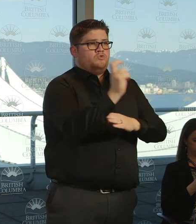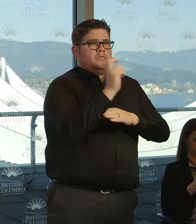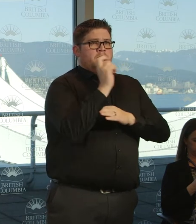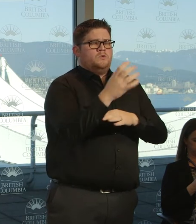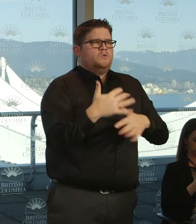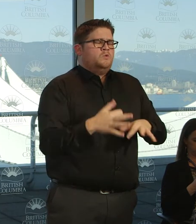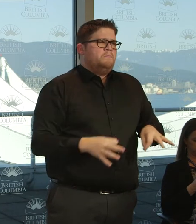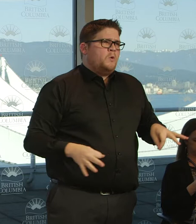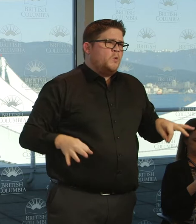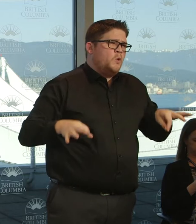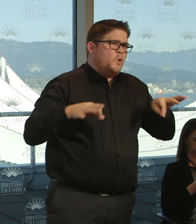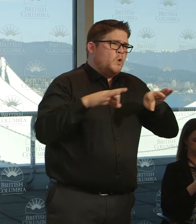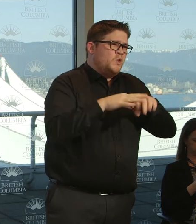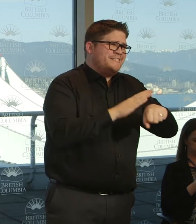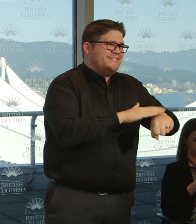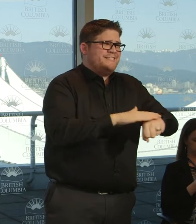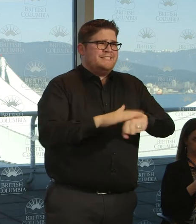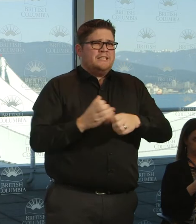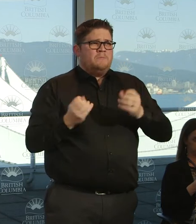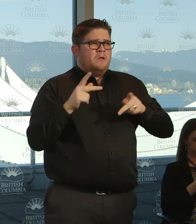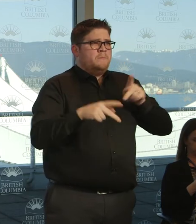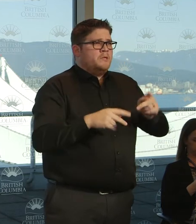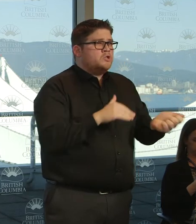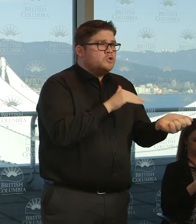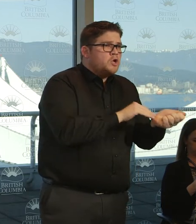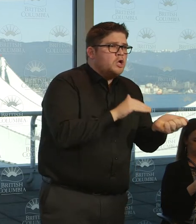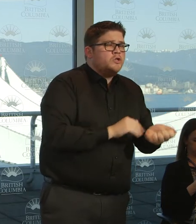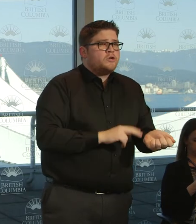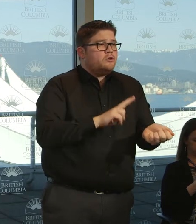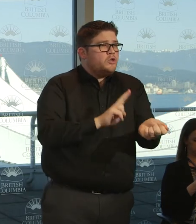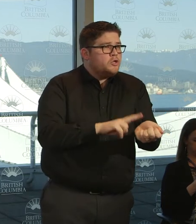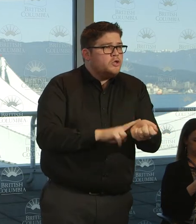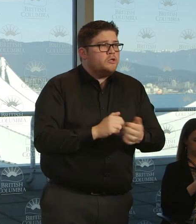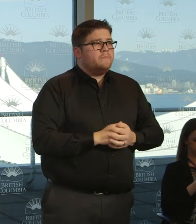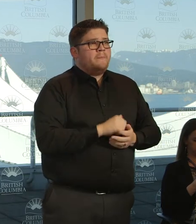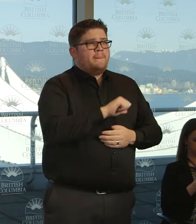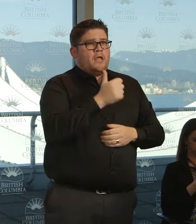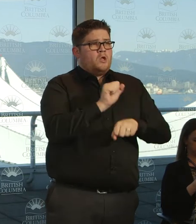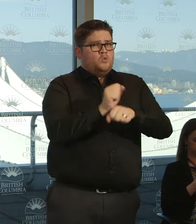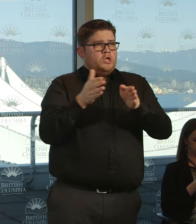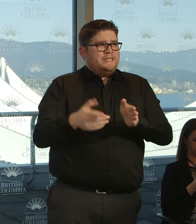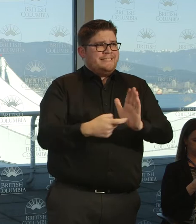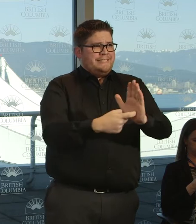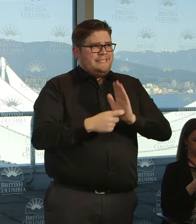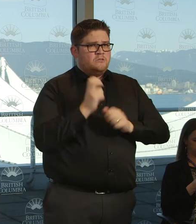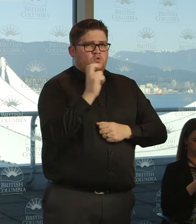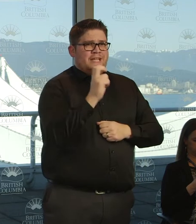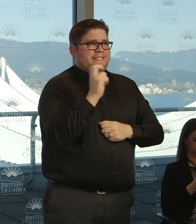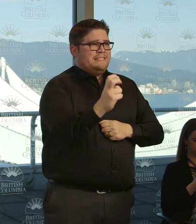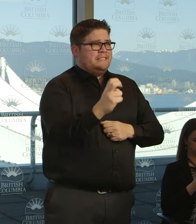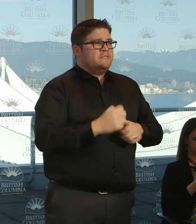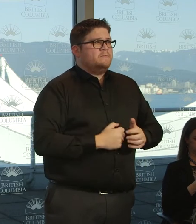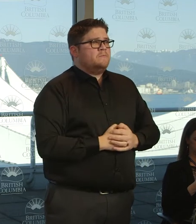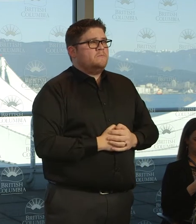for getting back and forth to work, for health care workers, for other essential services workers. But there are things we can do in our transportation systems that